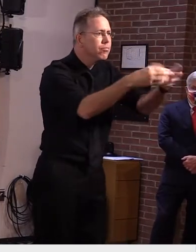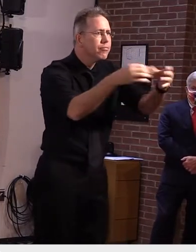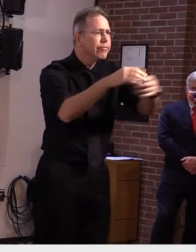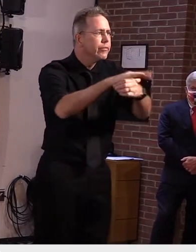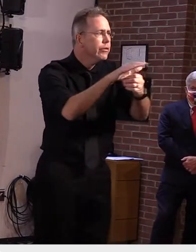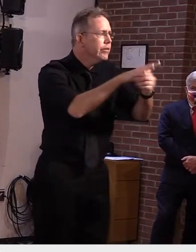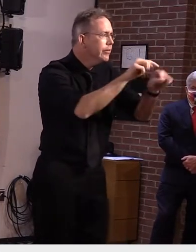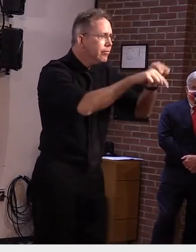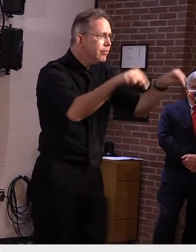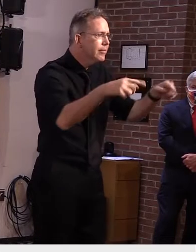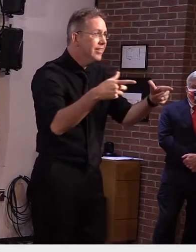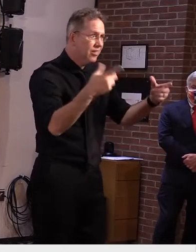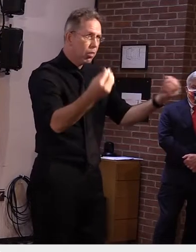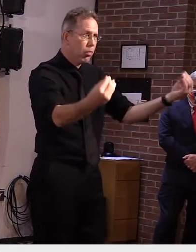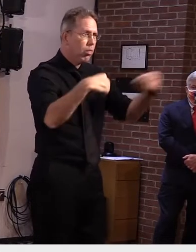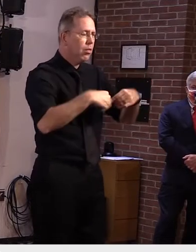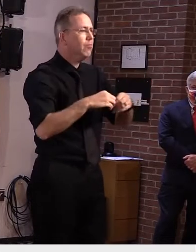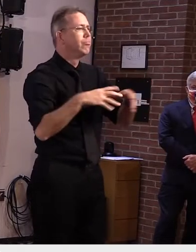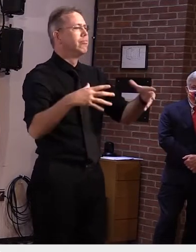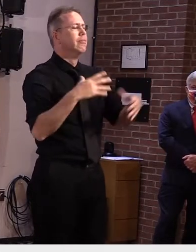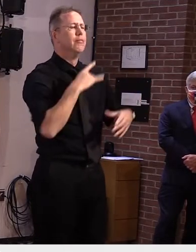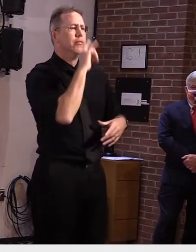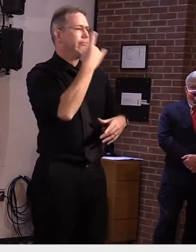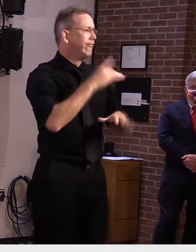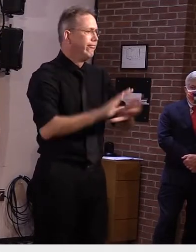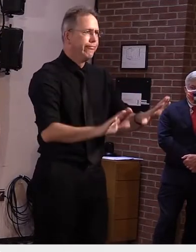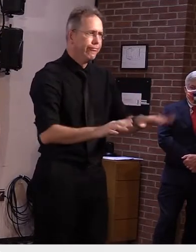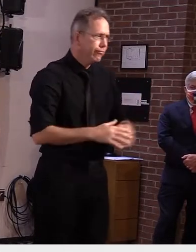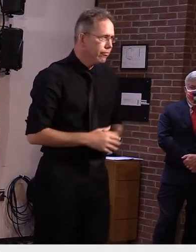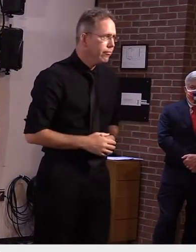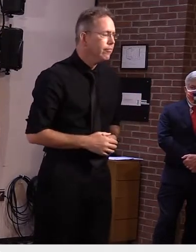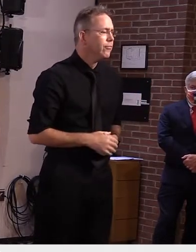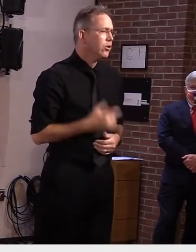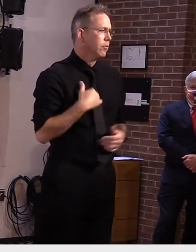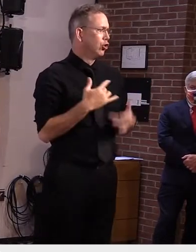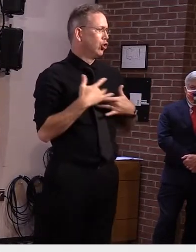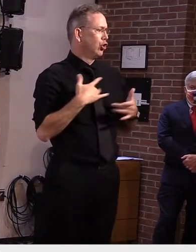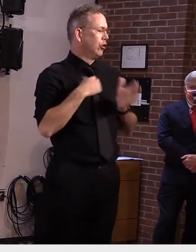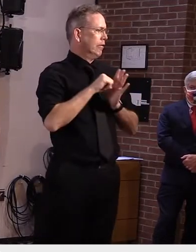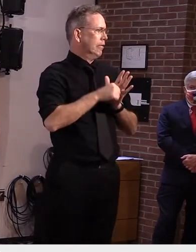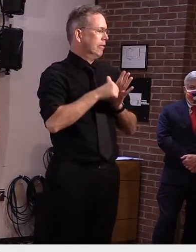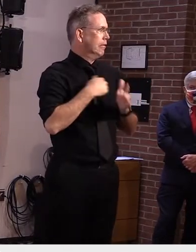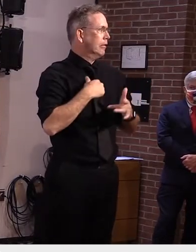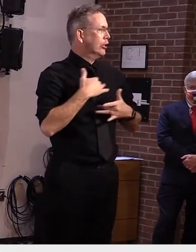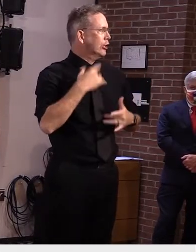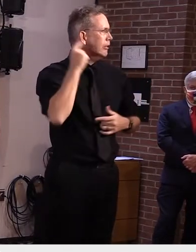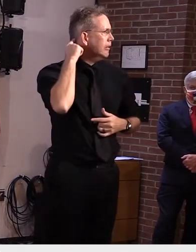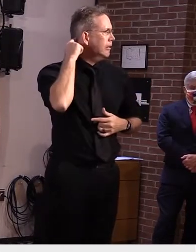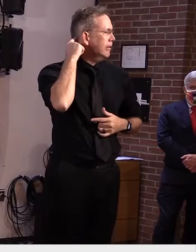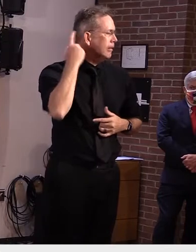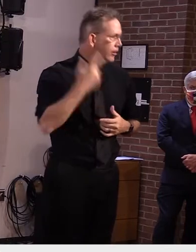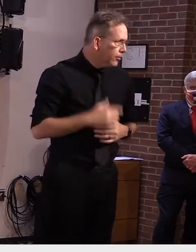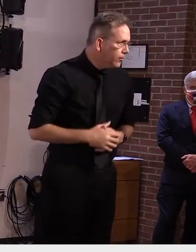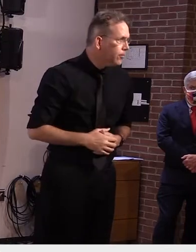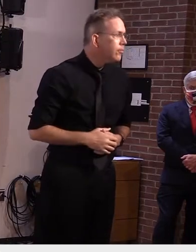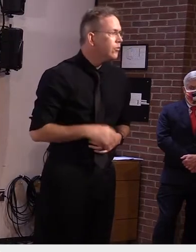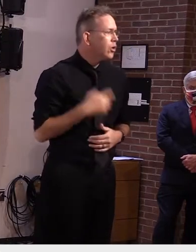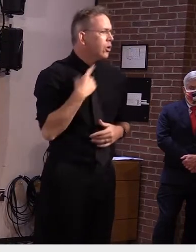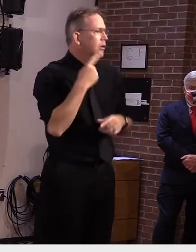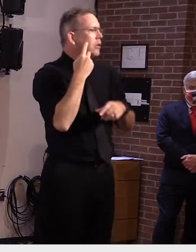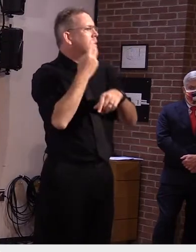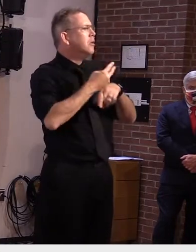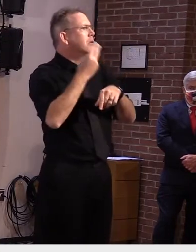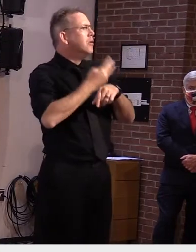of late and that's concerning. So we'll be again updating some of our guidance and reinforcing